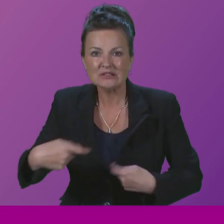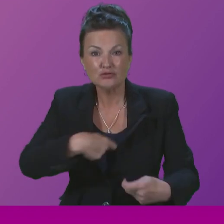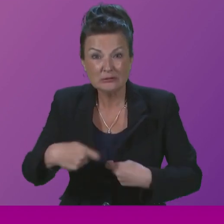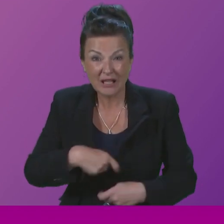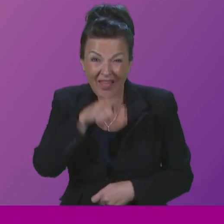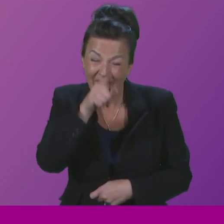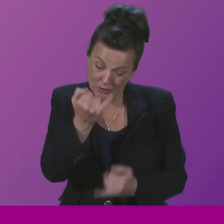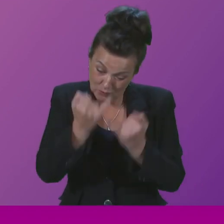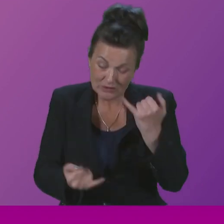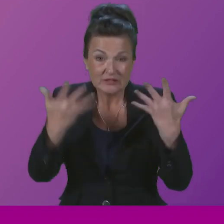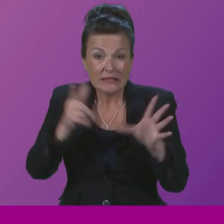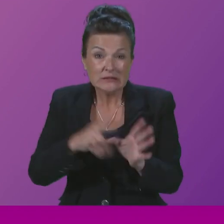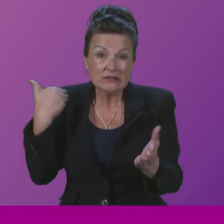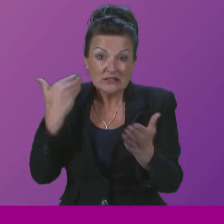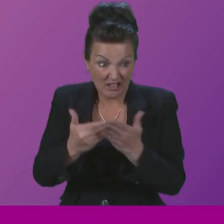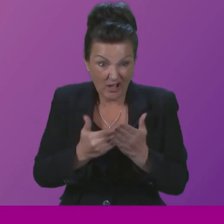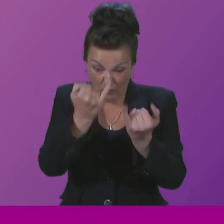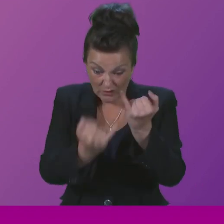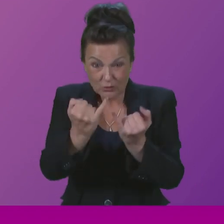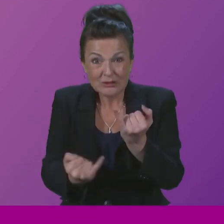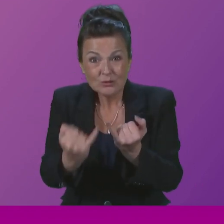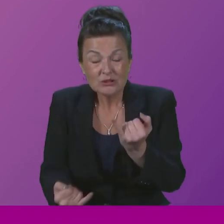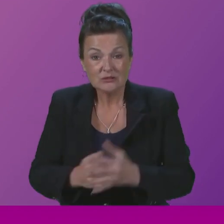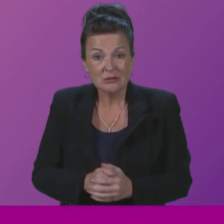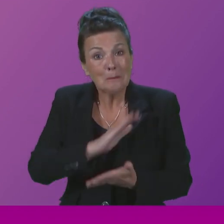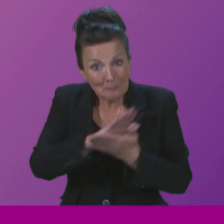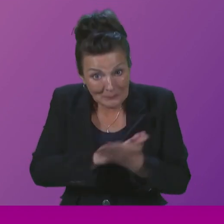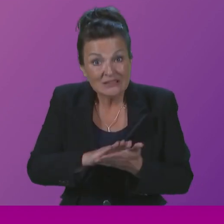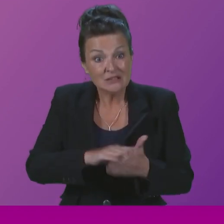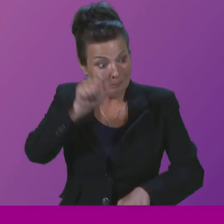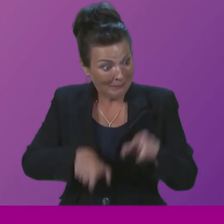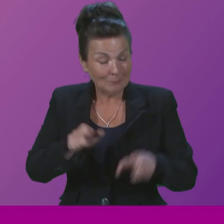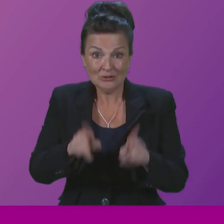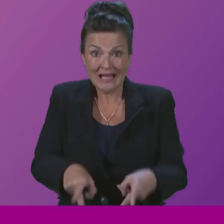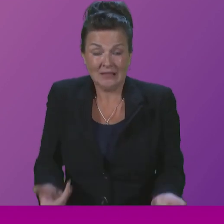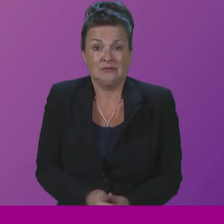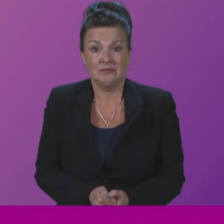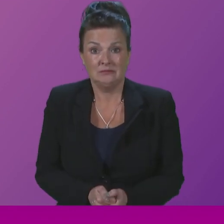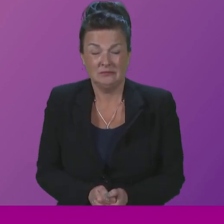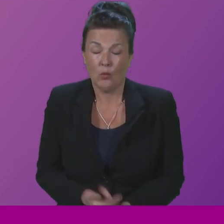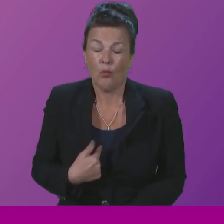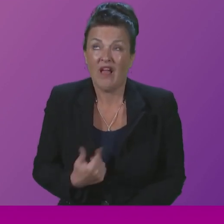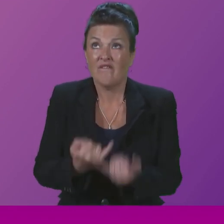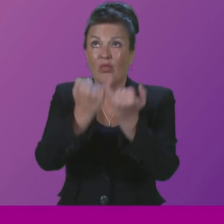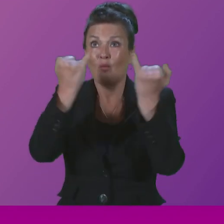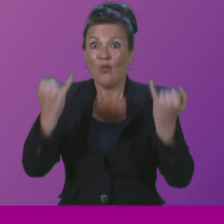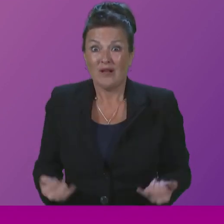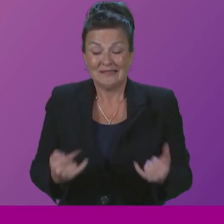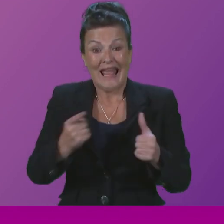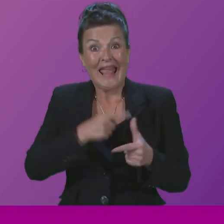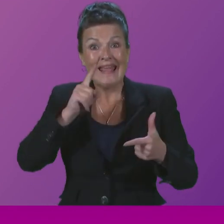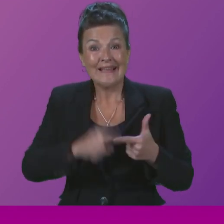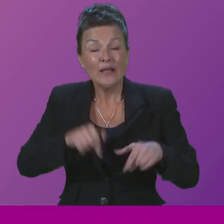years and getting worse. That means lives lost. The worst A&E waiting times on record.